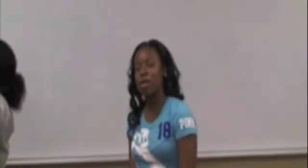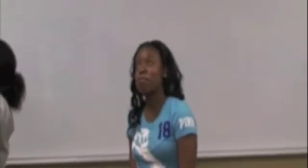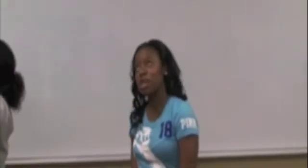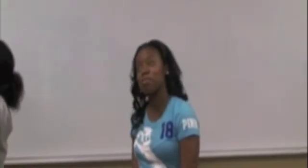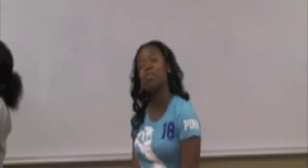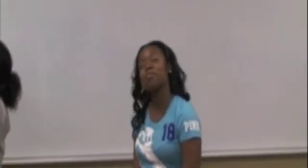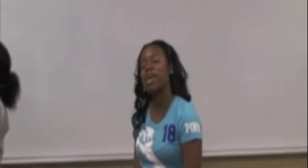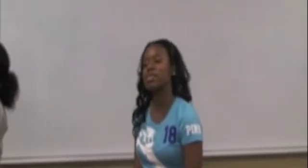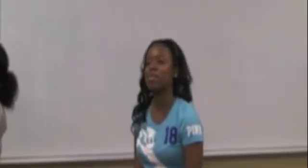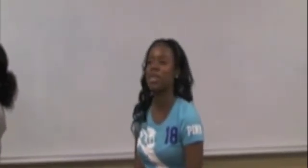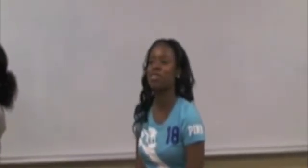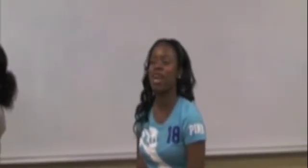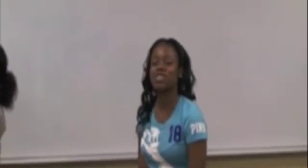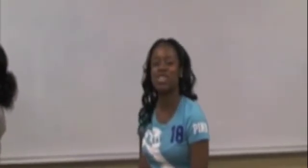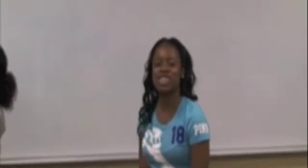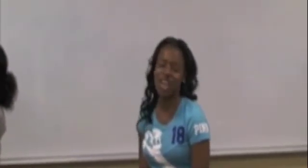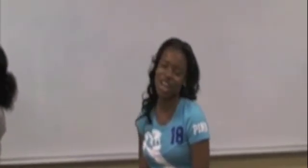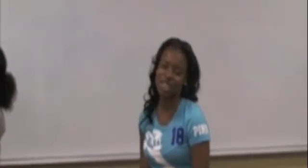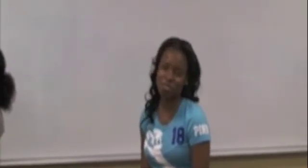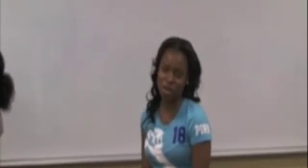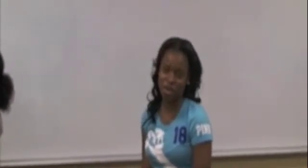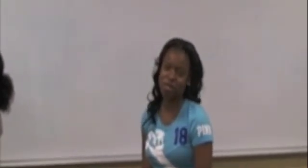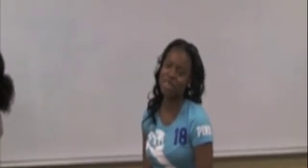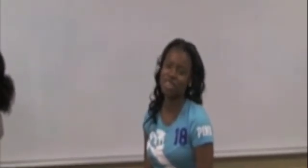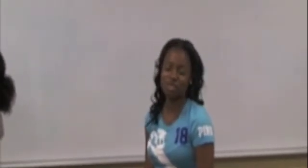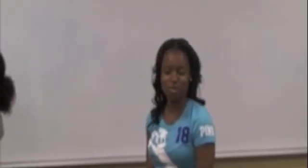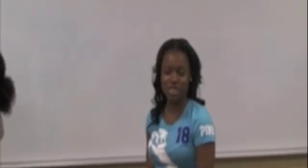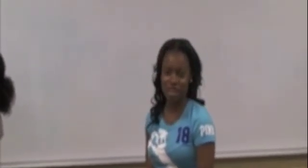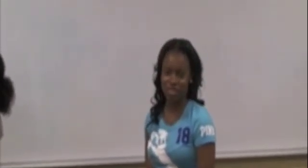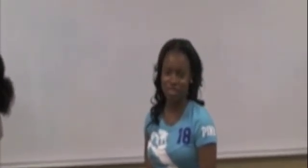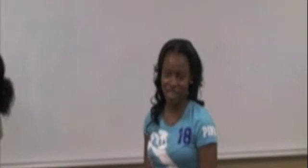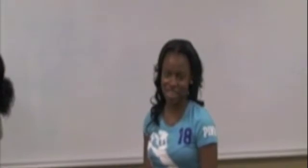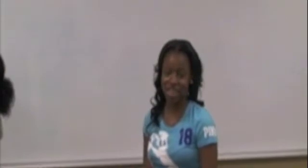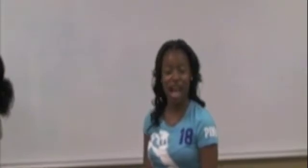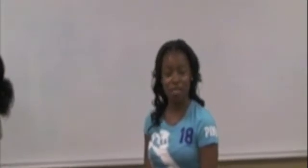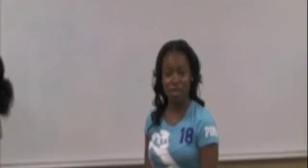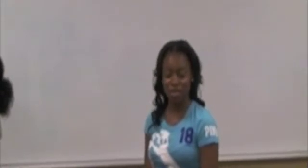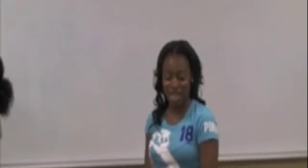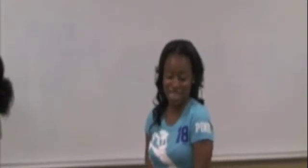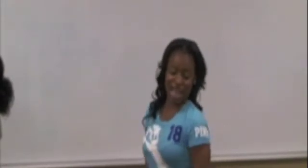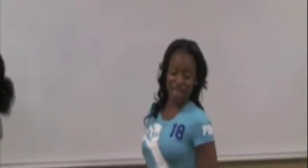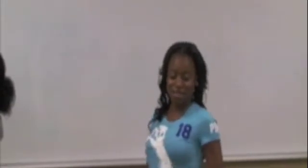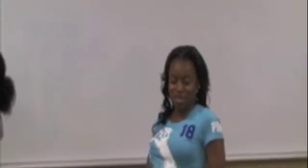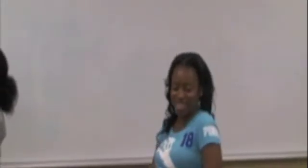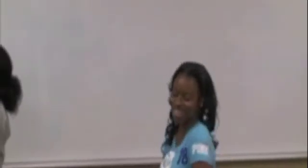Some people may experience vaginal discharge and burning one to three weeks after infection. I am known as Chlamydia.